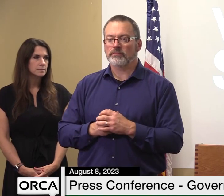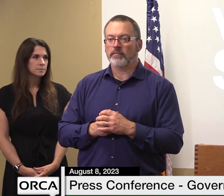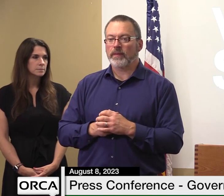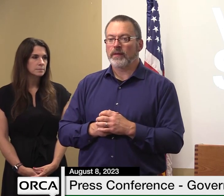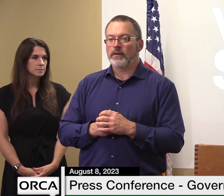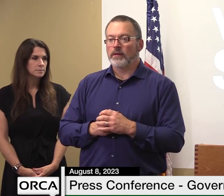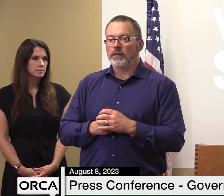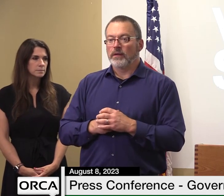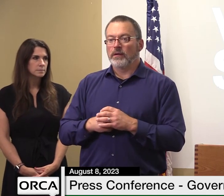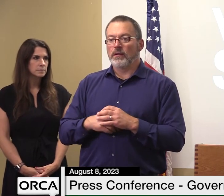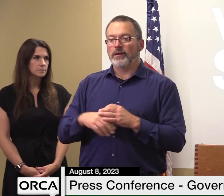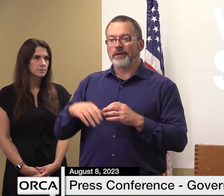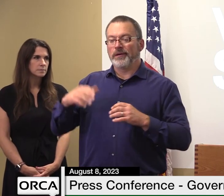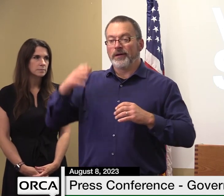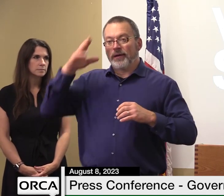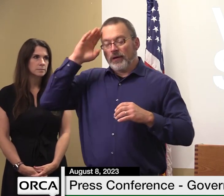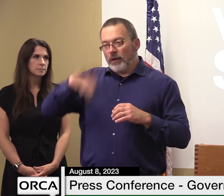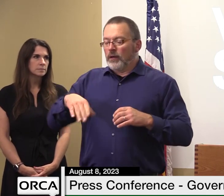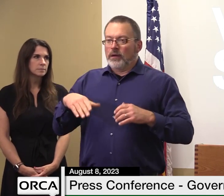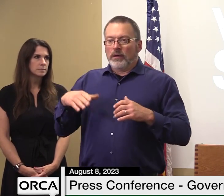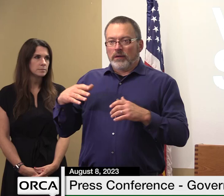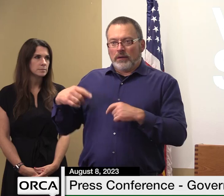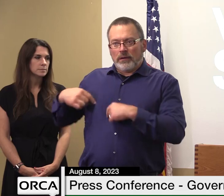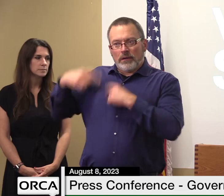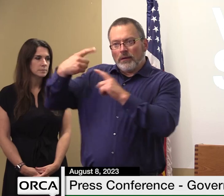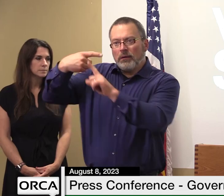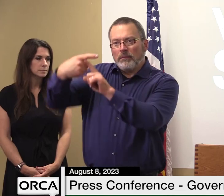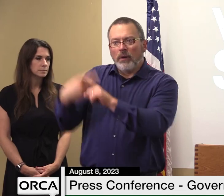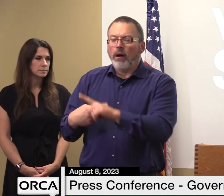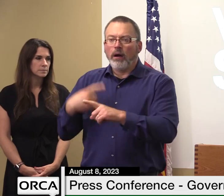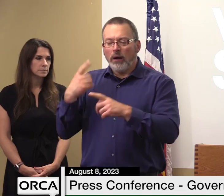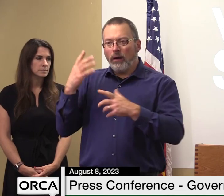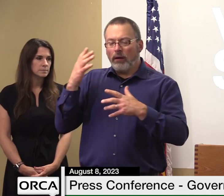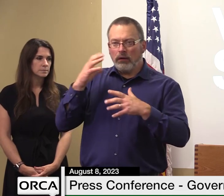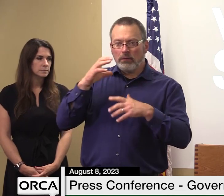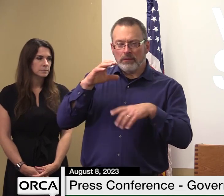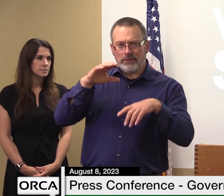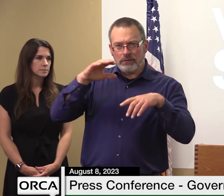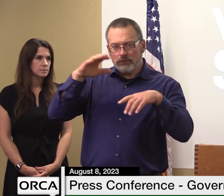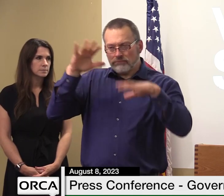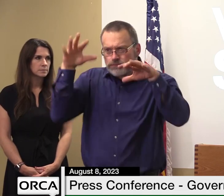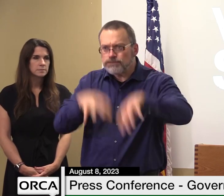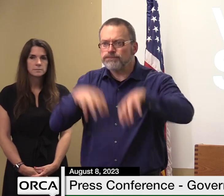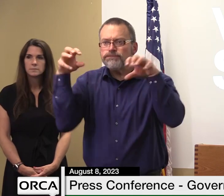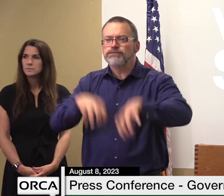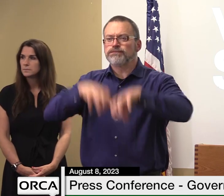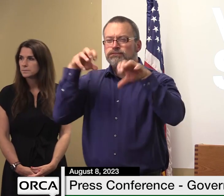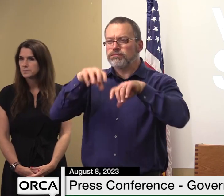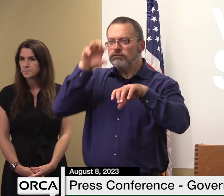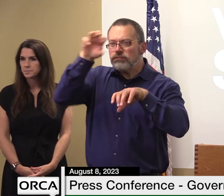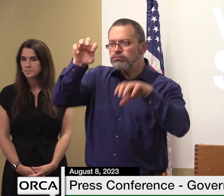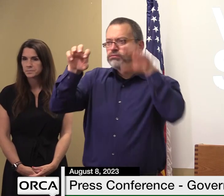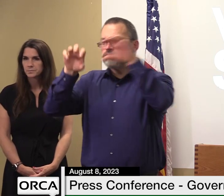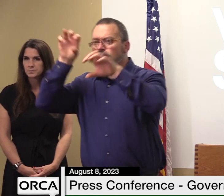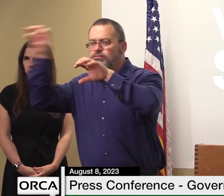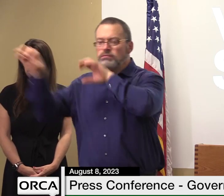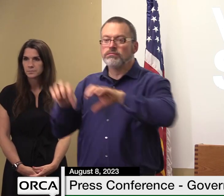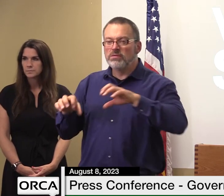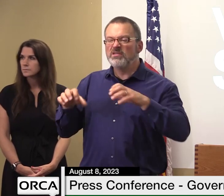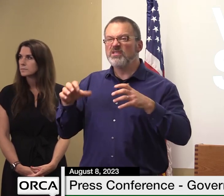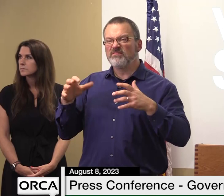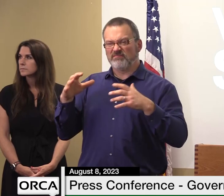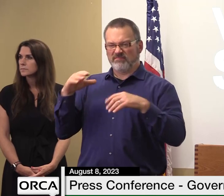also had an impact on our infrastructure and we'll get a transportation update from Secretary Flynn and the Federal Highway Administration